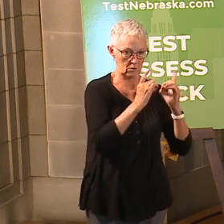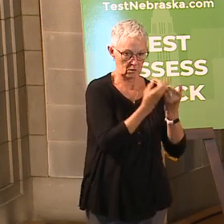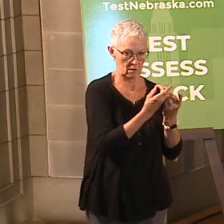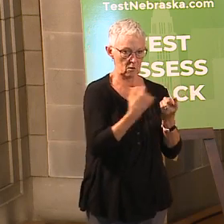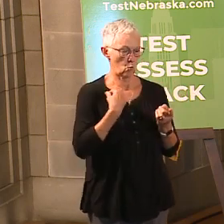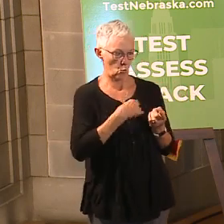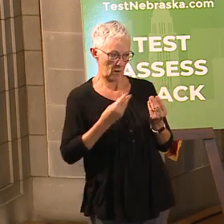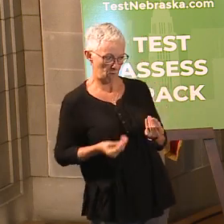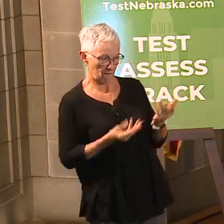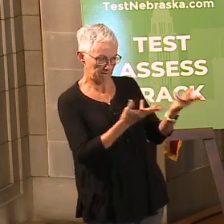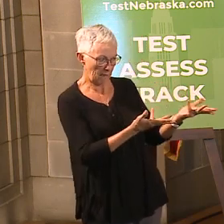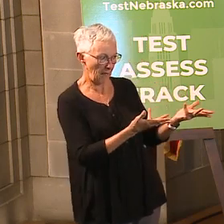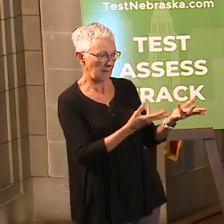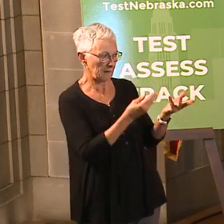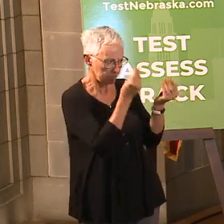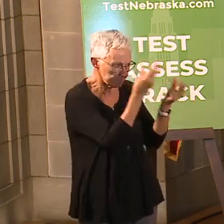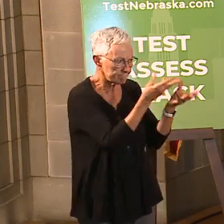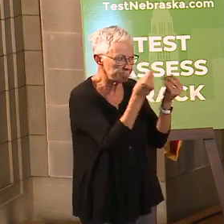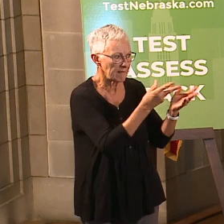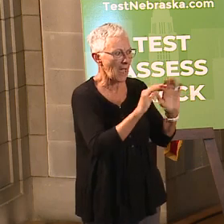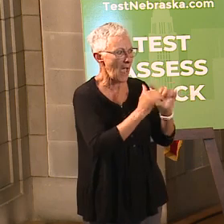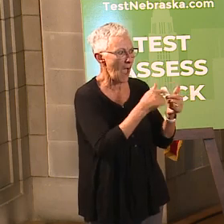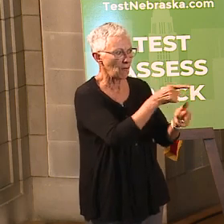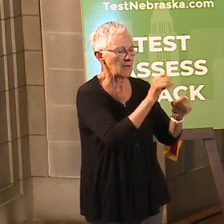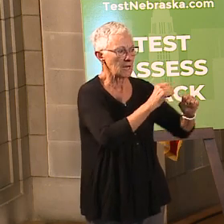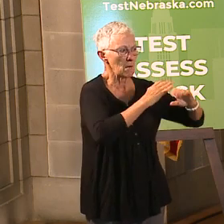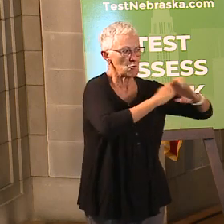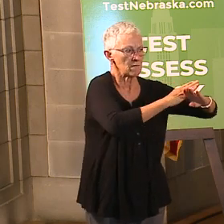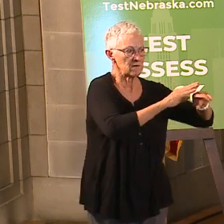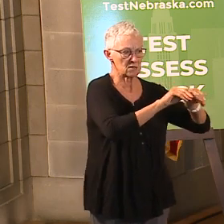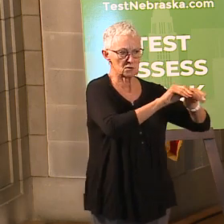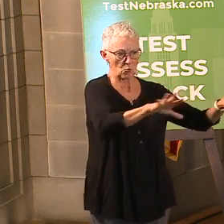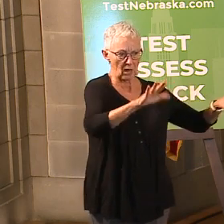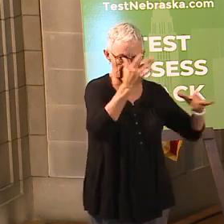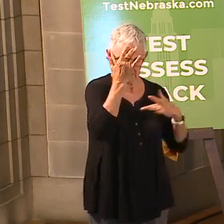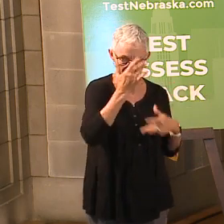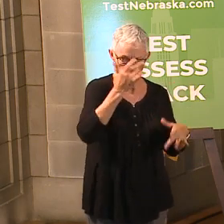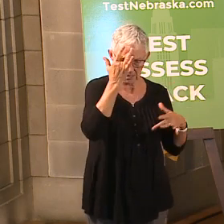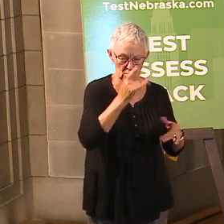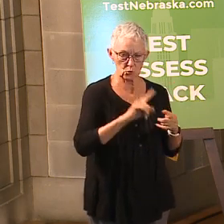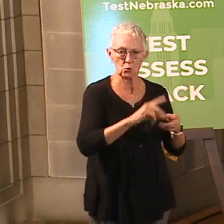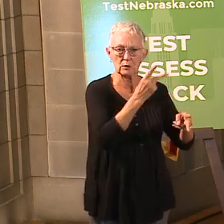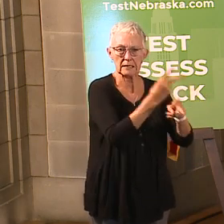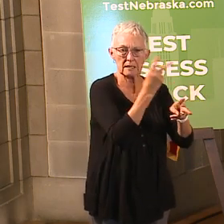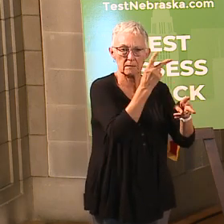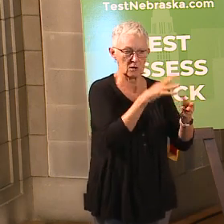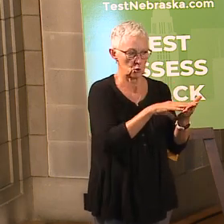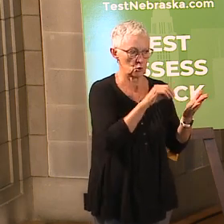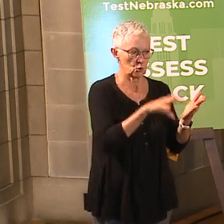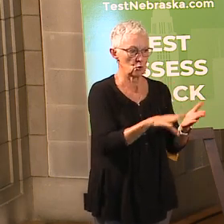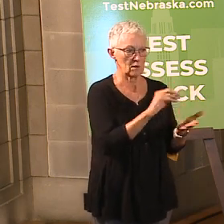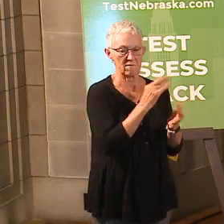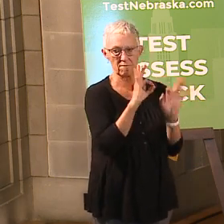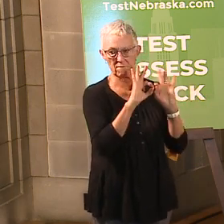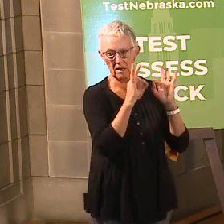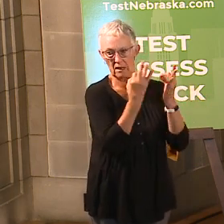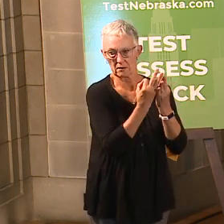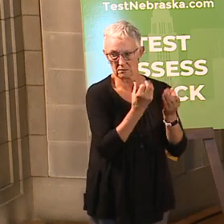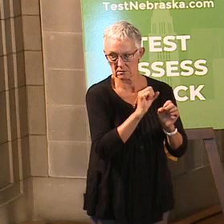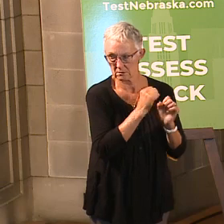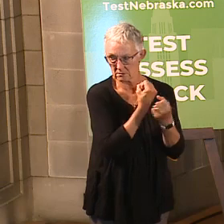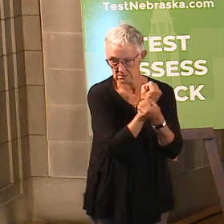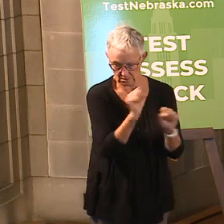on preventing the spread of the virus that can keep students and families safe. This is a